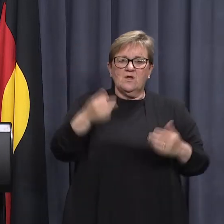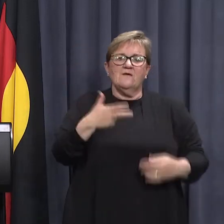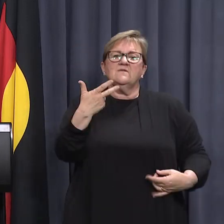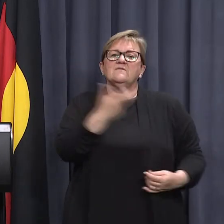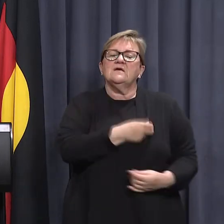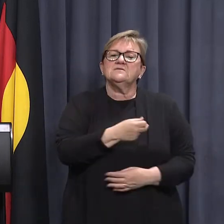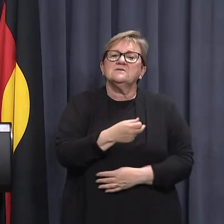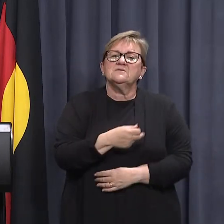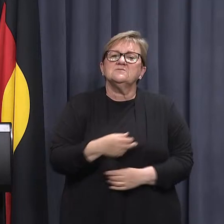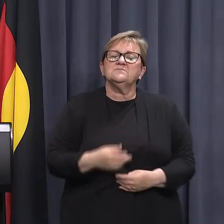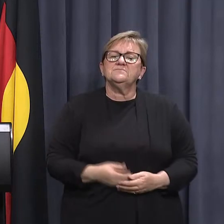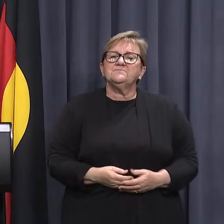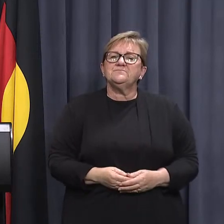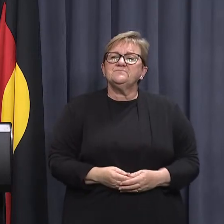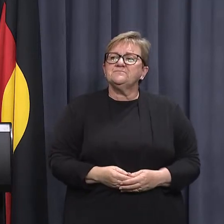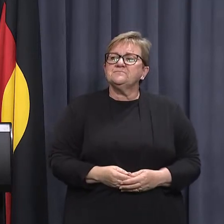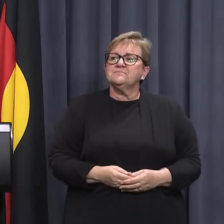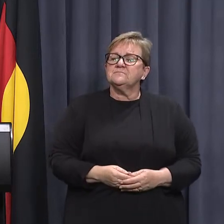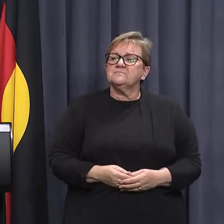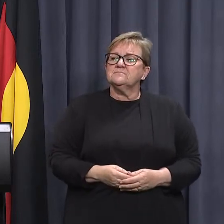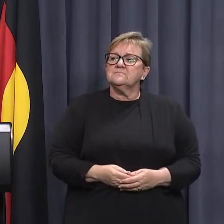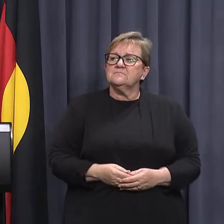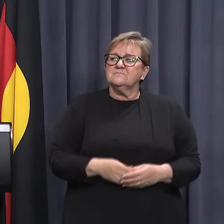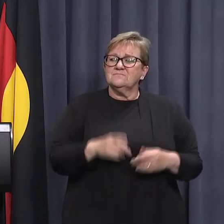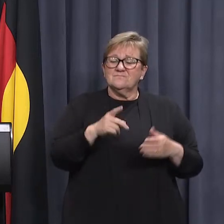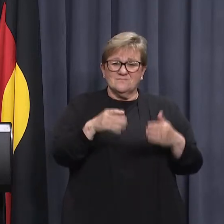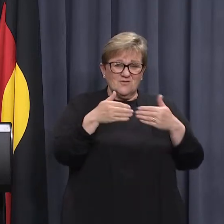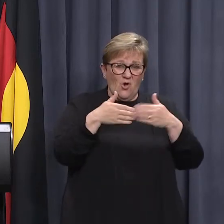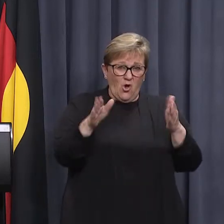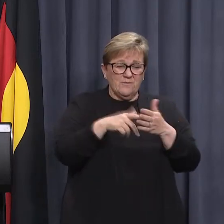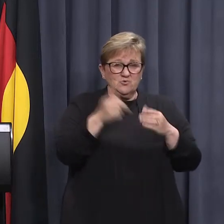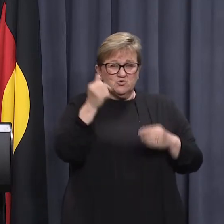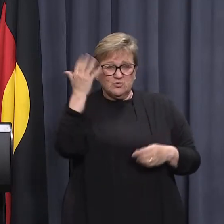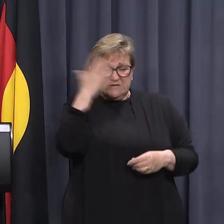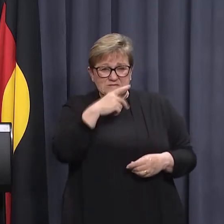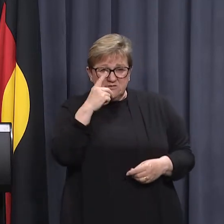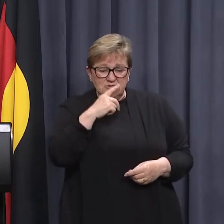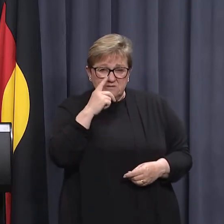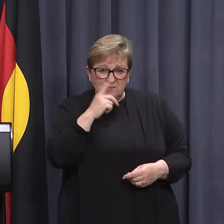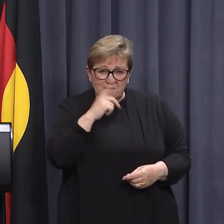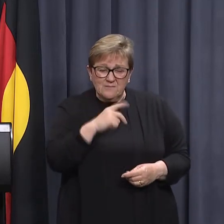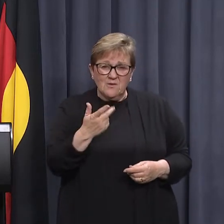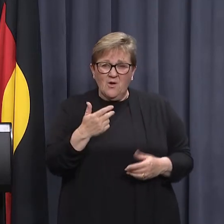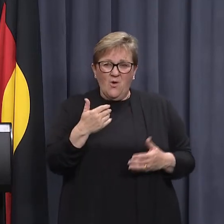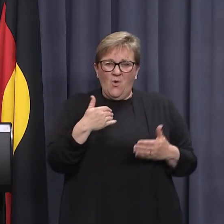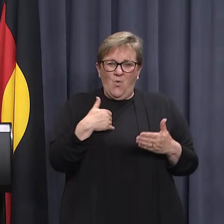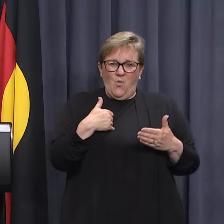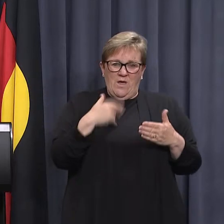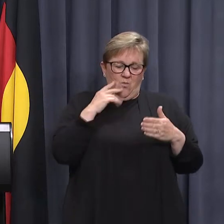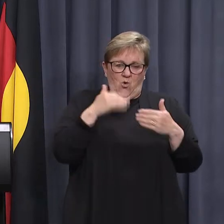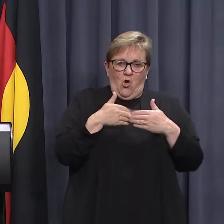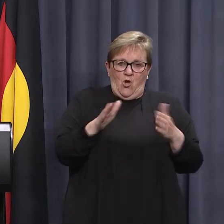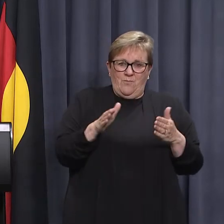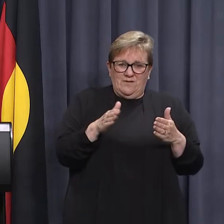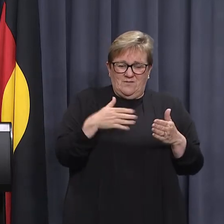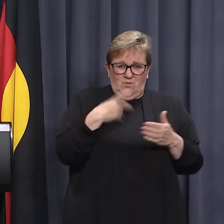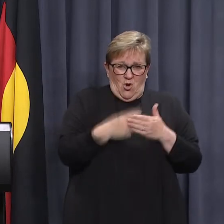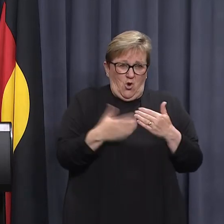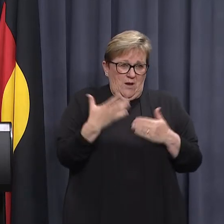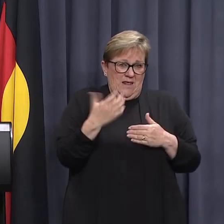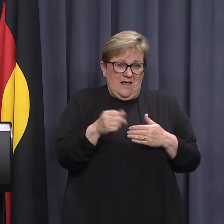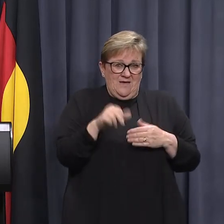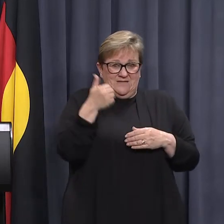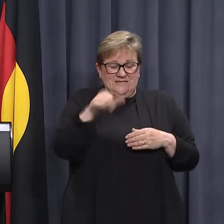vaccines open to Indigenous people that we're just on the cusp of opening up and we only have about